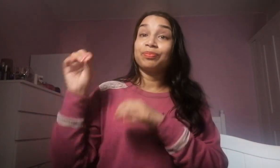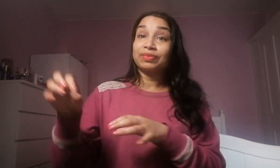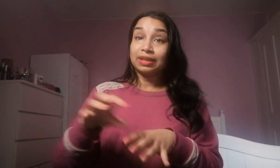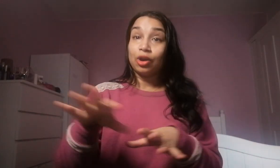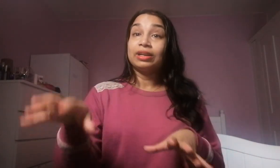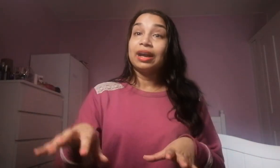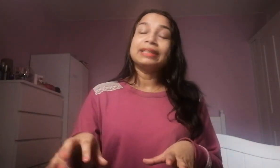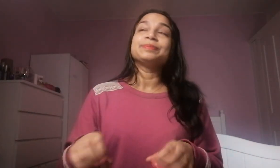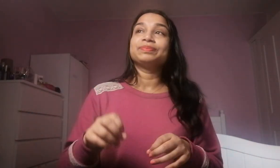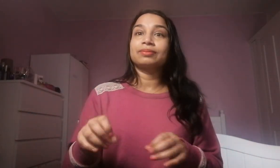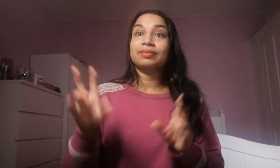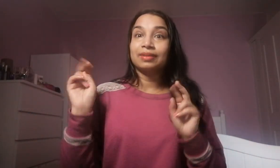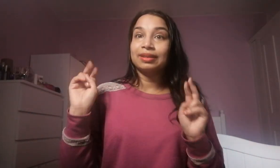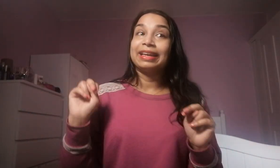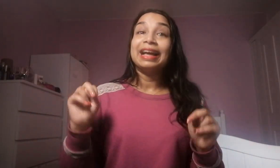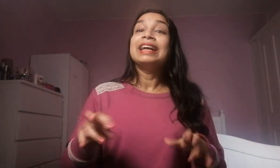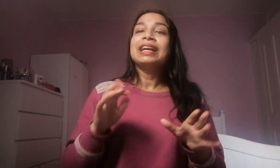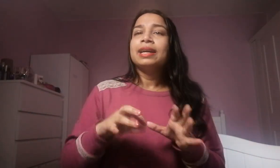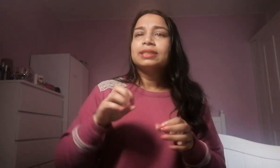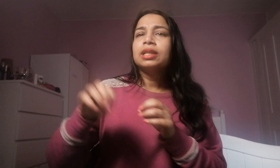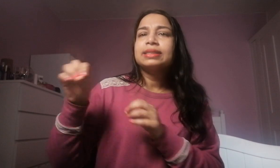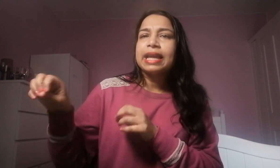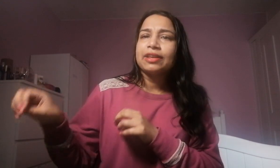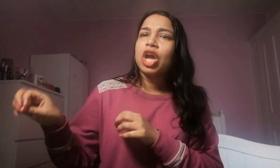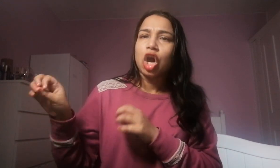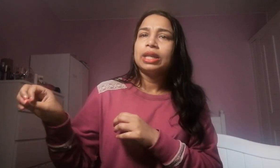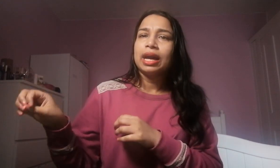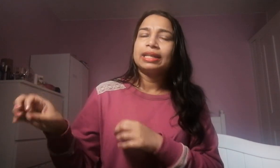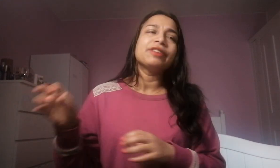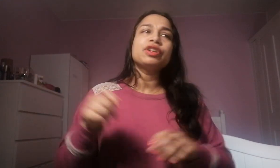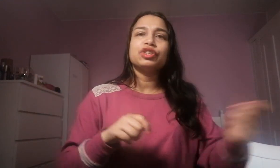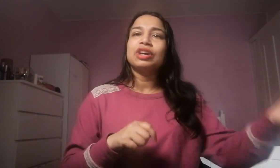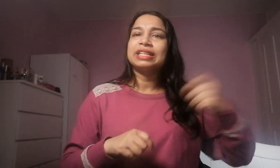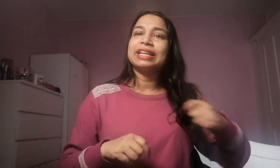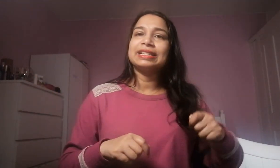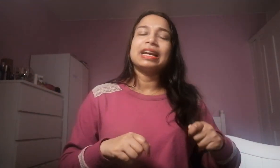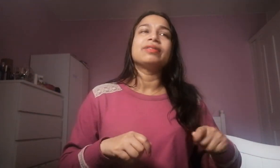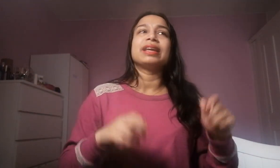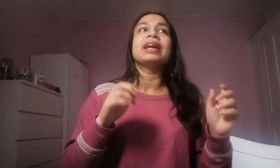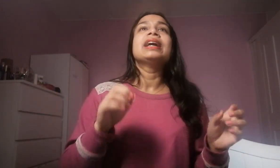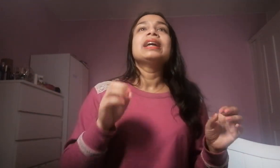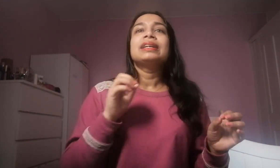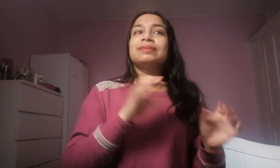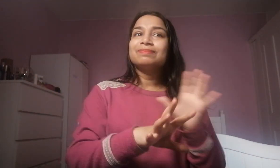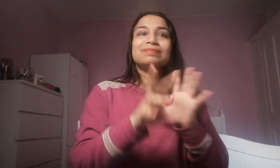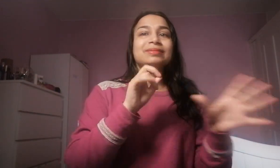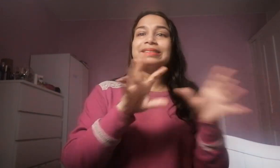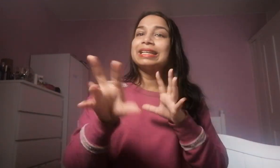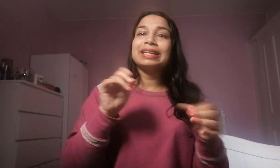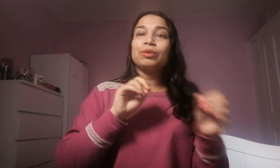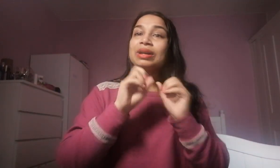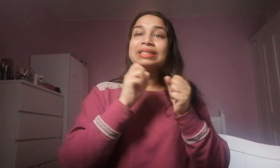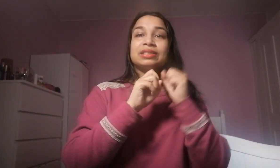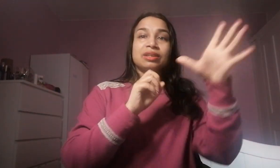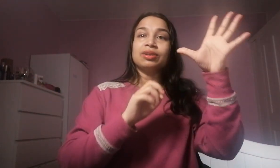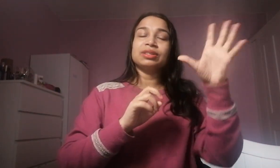online yeah it's gonna stay there online even if try to get it down here once it goes